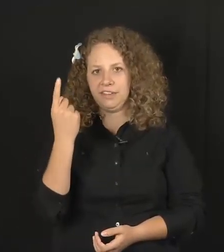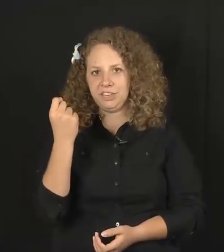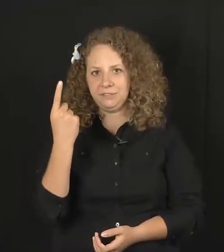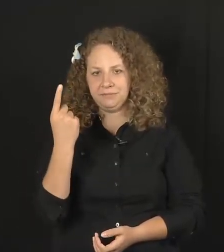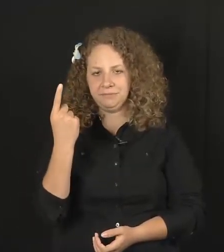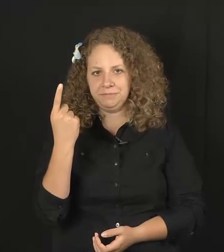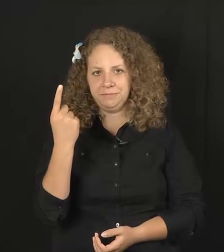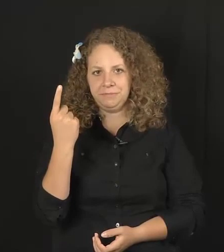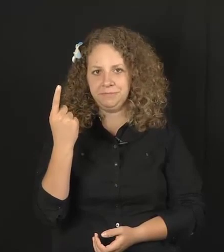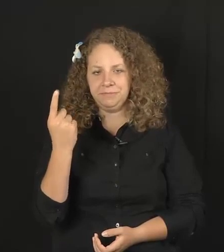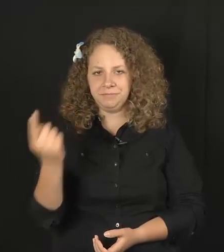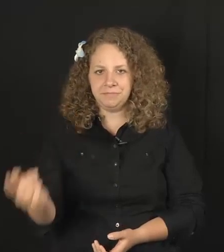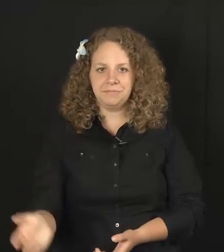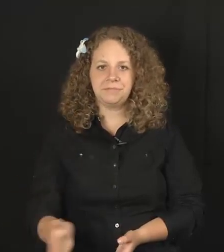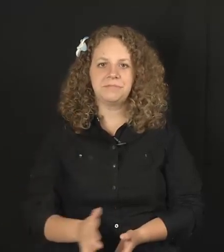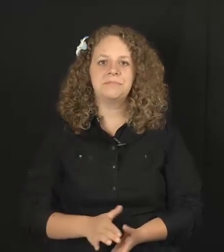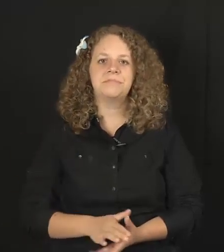A111. 8532. you.